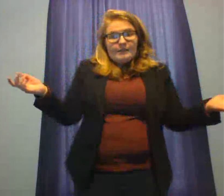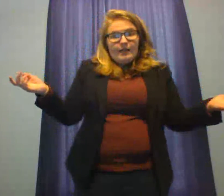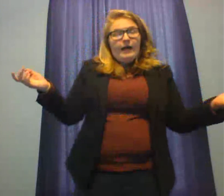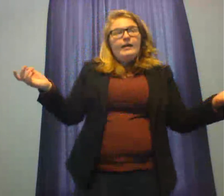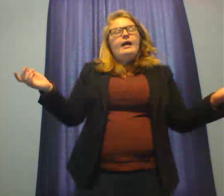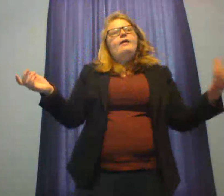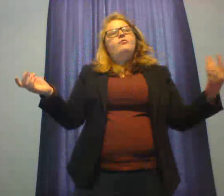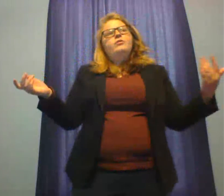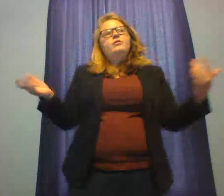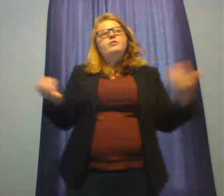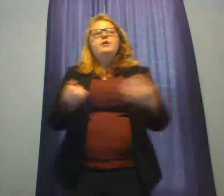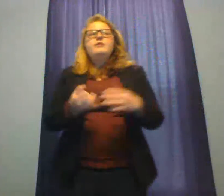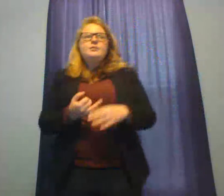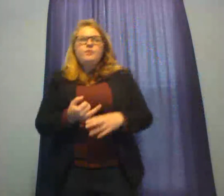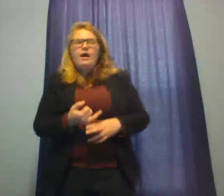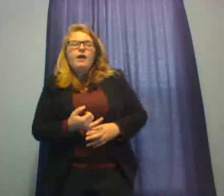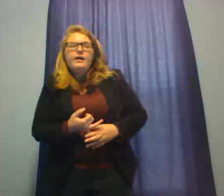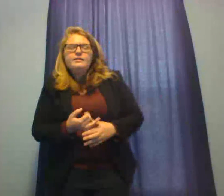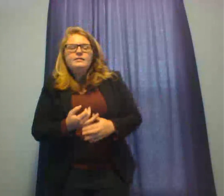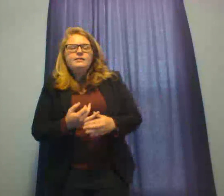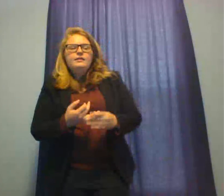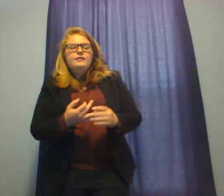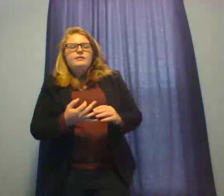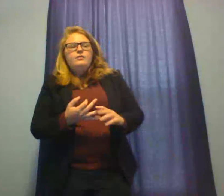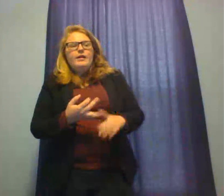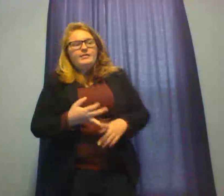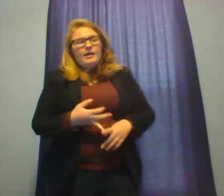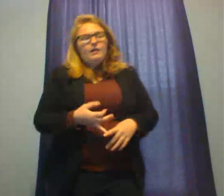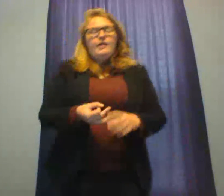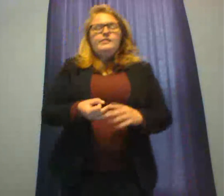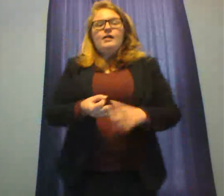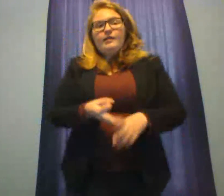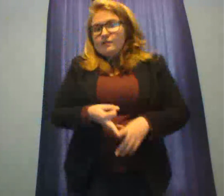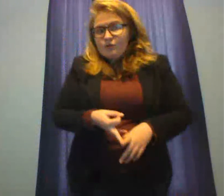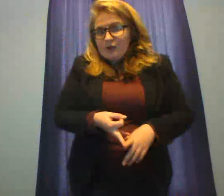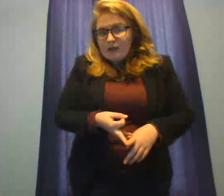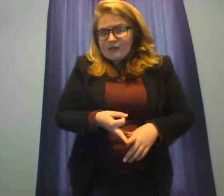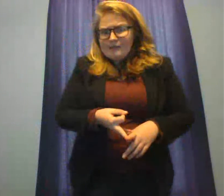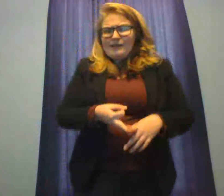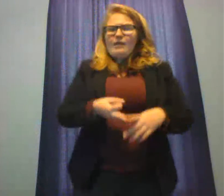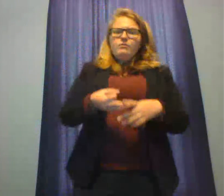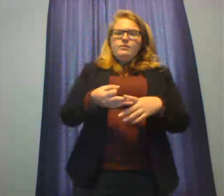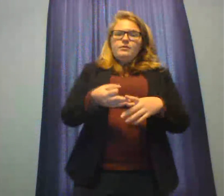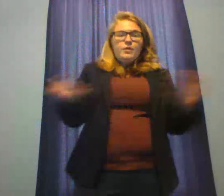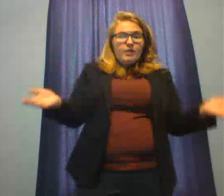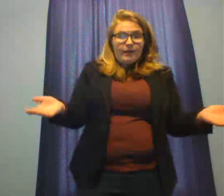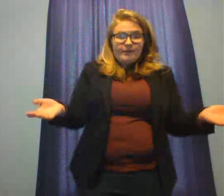I have done textbook outlines, essay outlines, science note outlines, and now speech outlines.